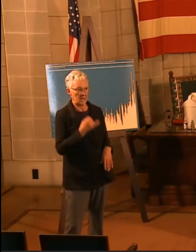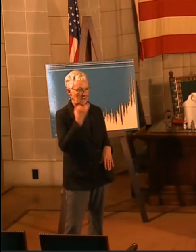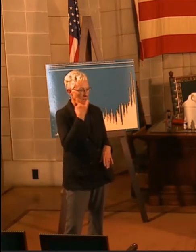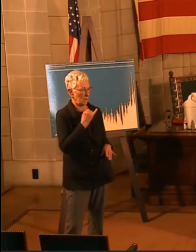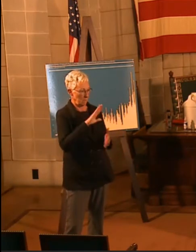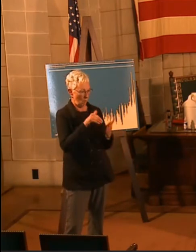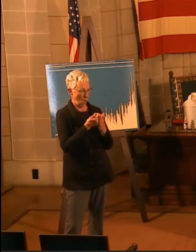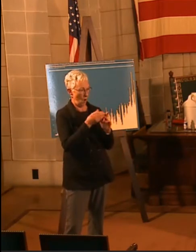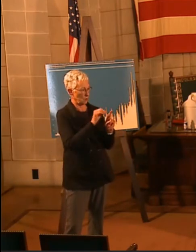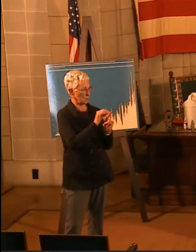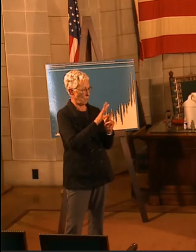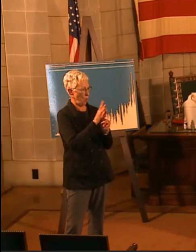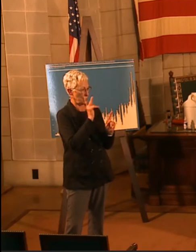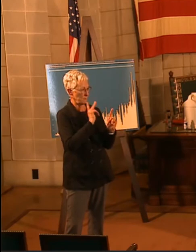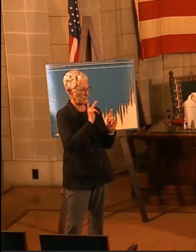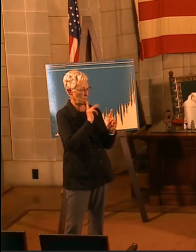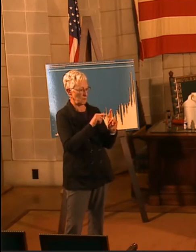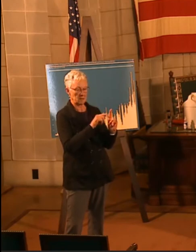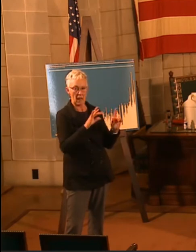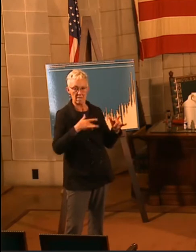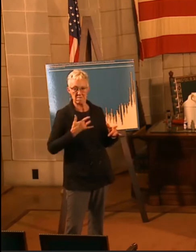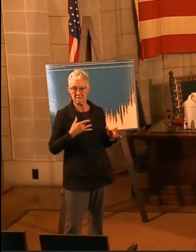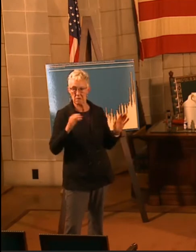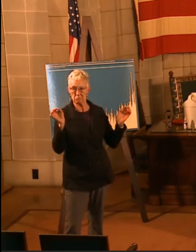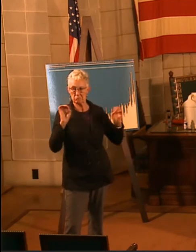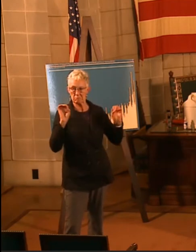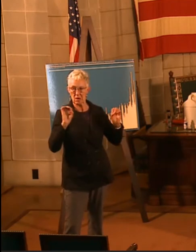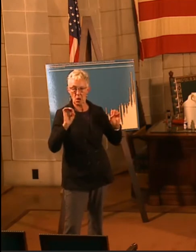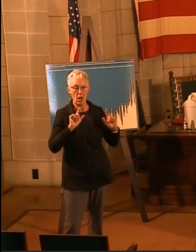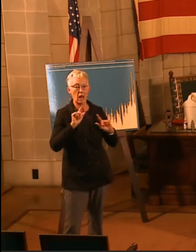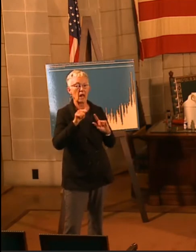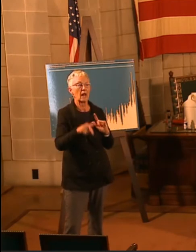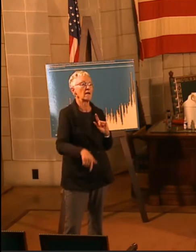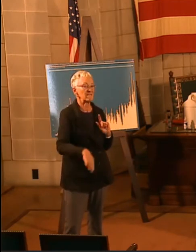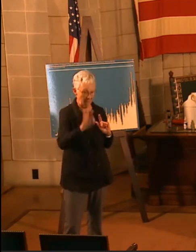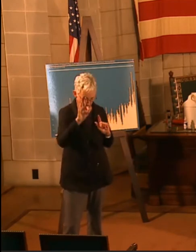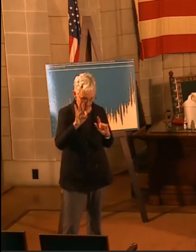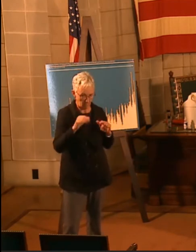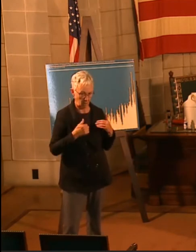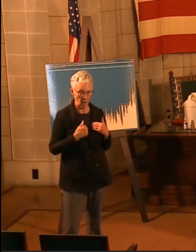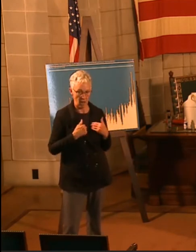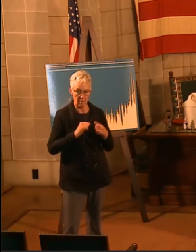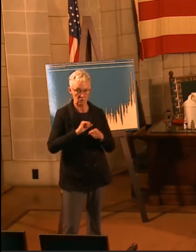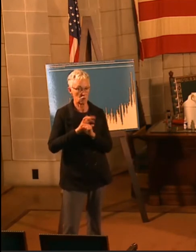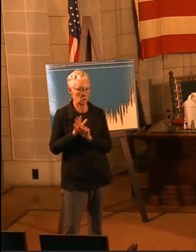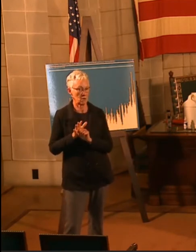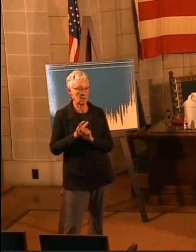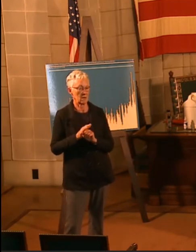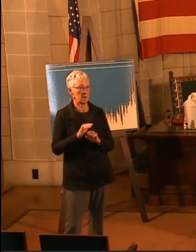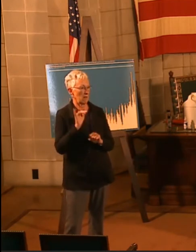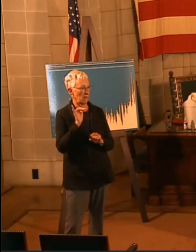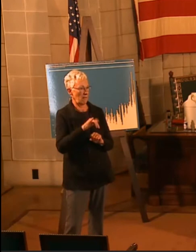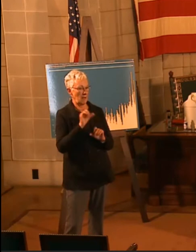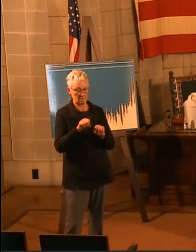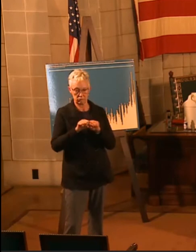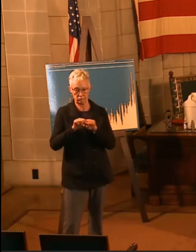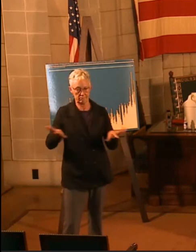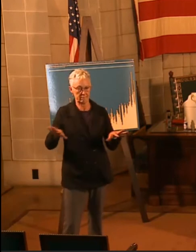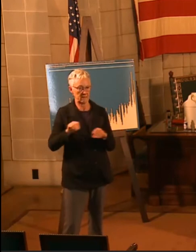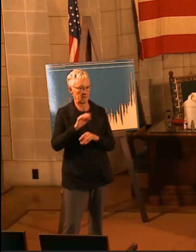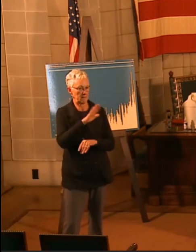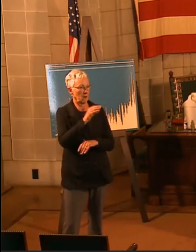become symptomatic and go on to become COVID positive, the impact extends to those exposed people's entire households.